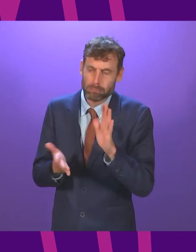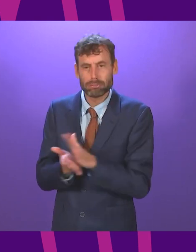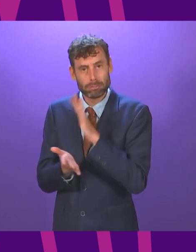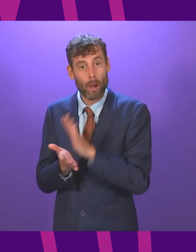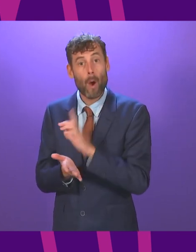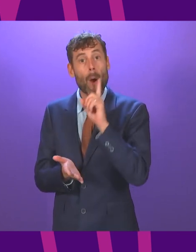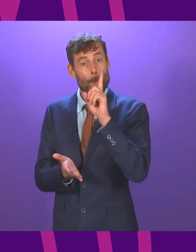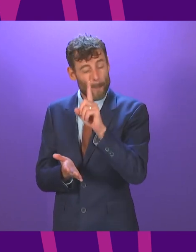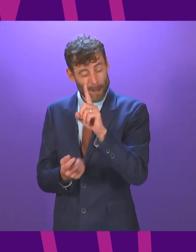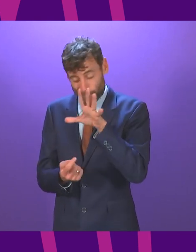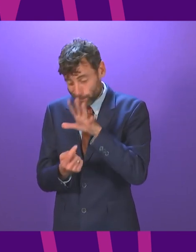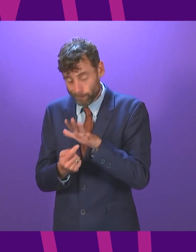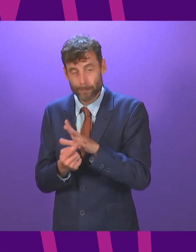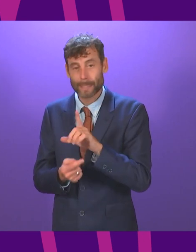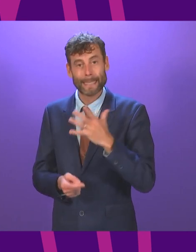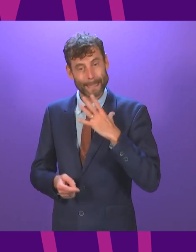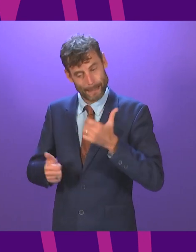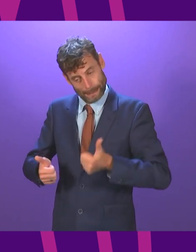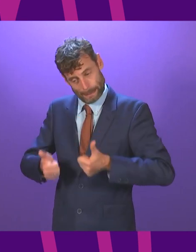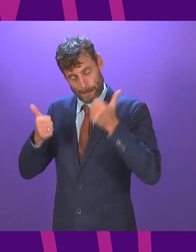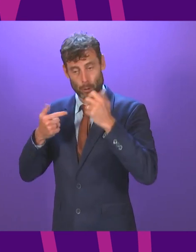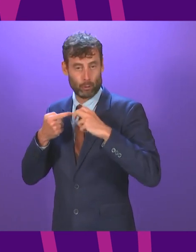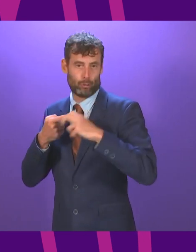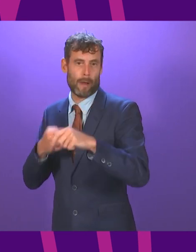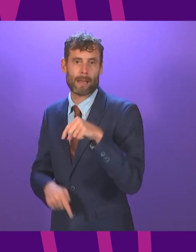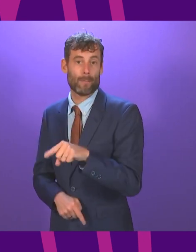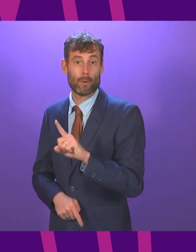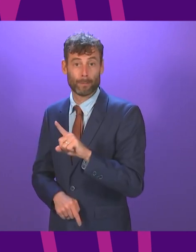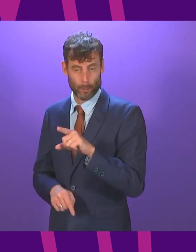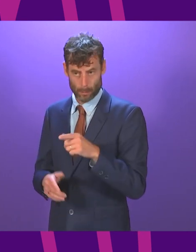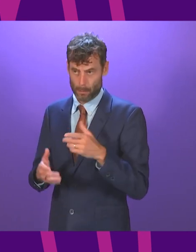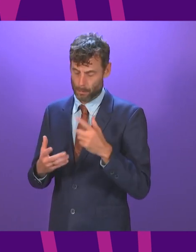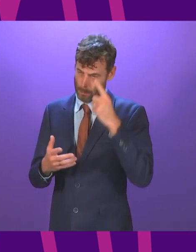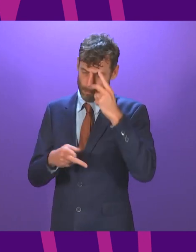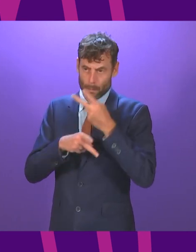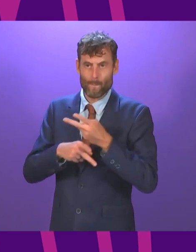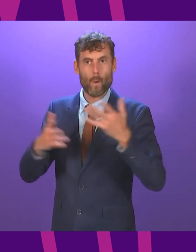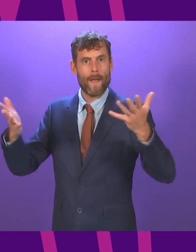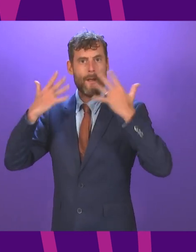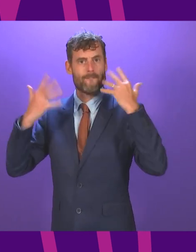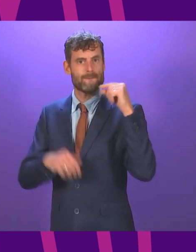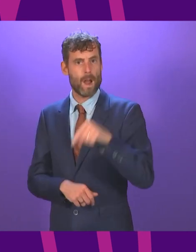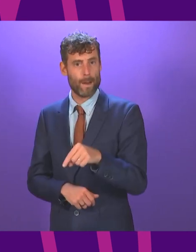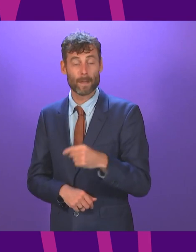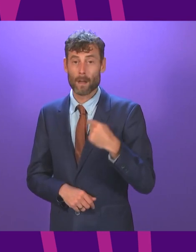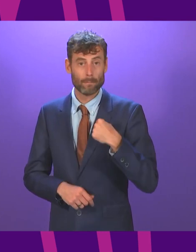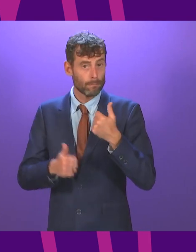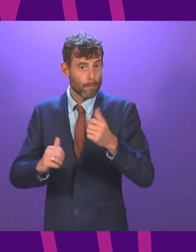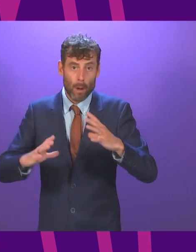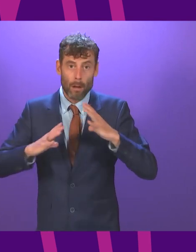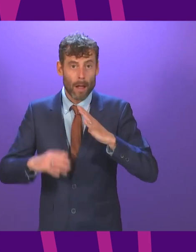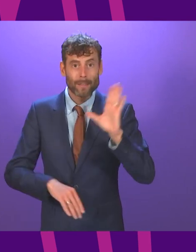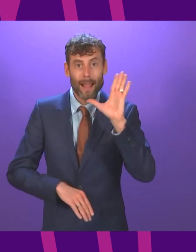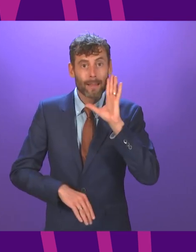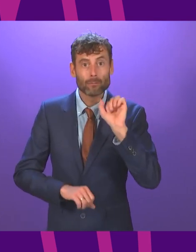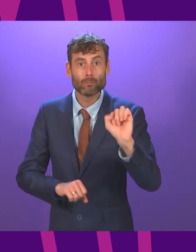emergency again I welcome the input I welcome the engagement from members across this chamber the question is whether those on